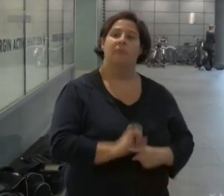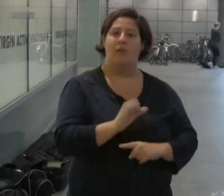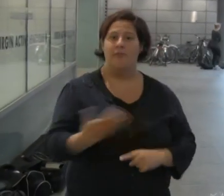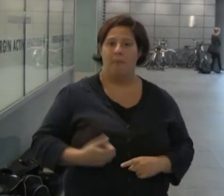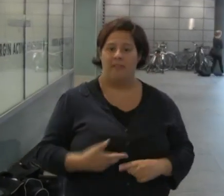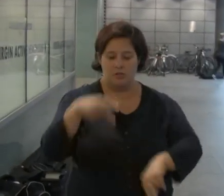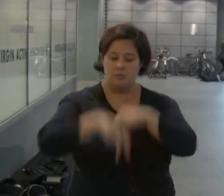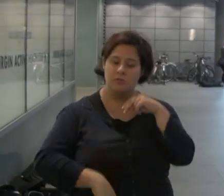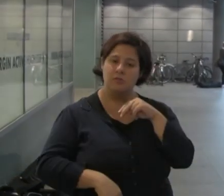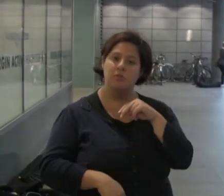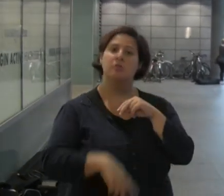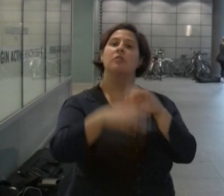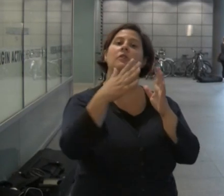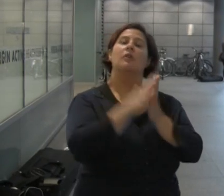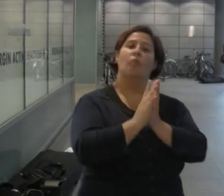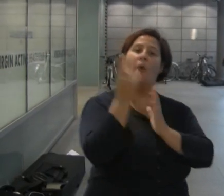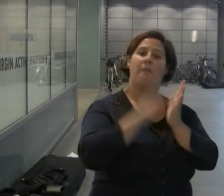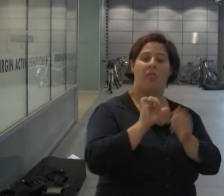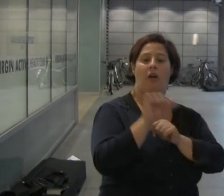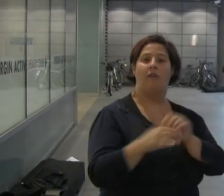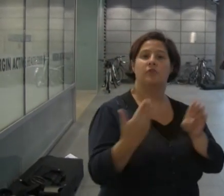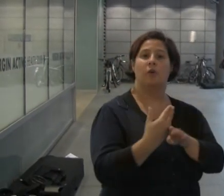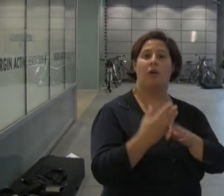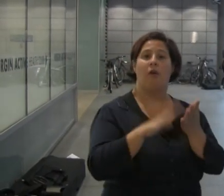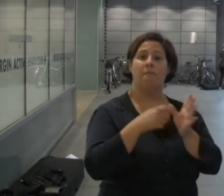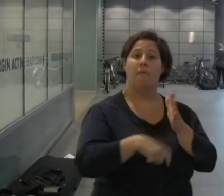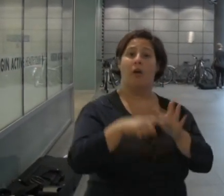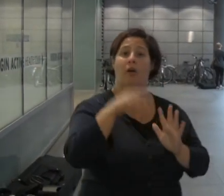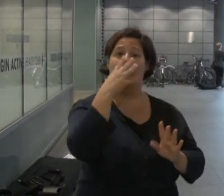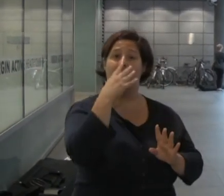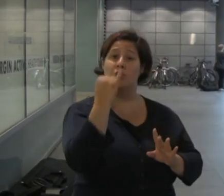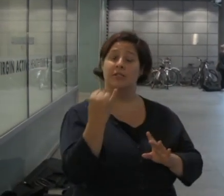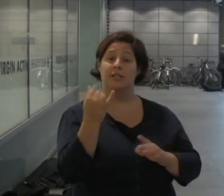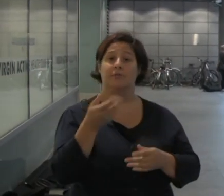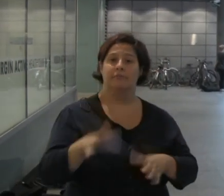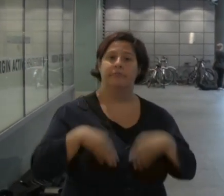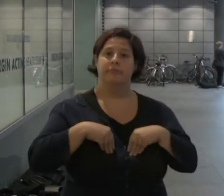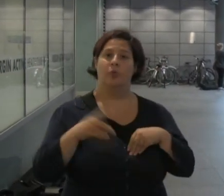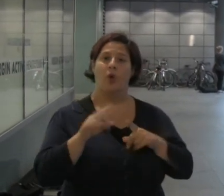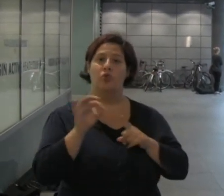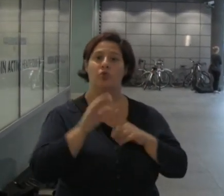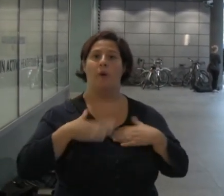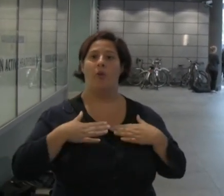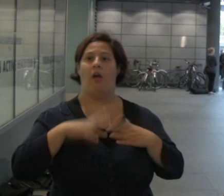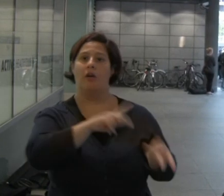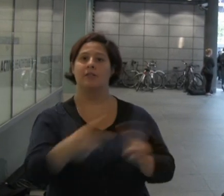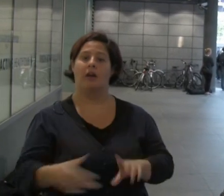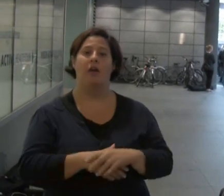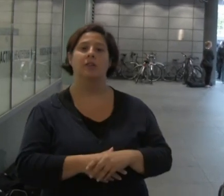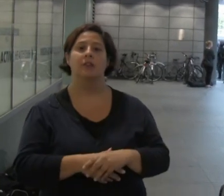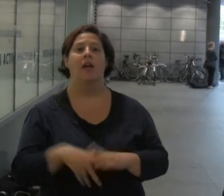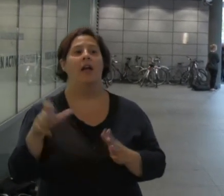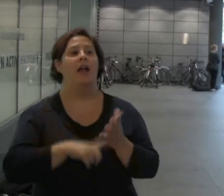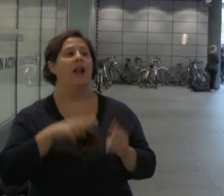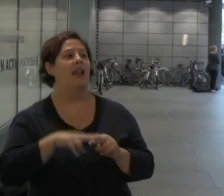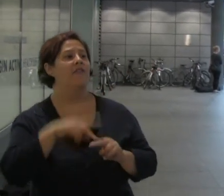lost his benefits. A month after work Mark, who was 46, developed pneumonia and died. Cliff said, I